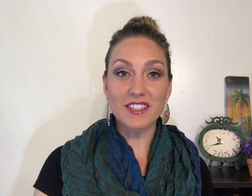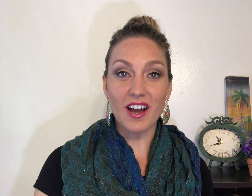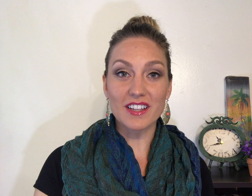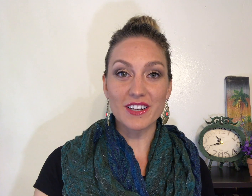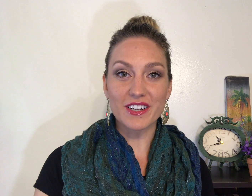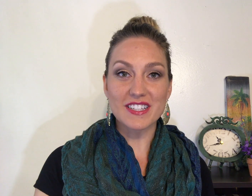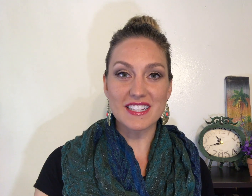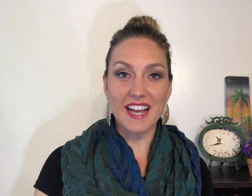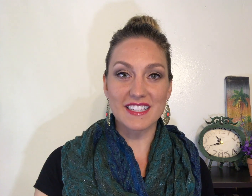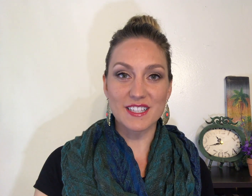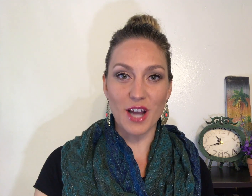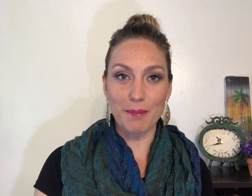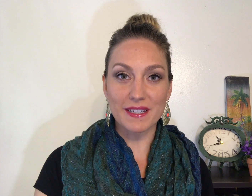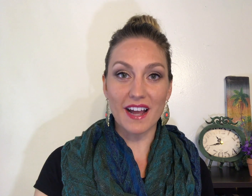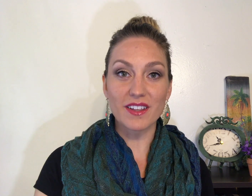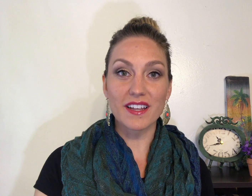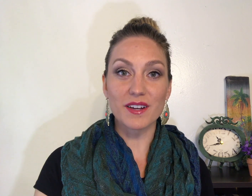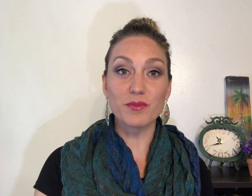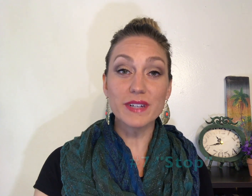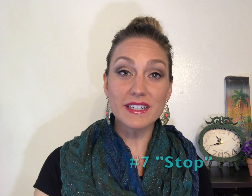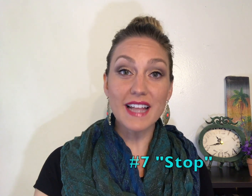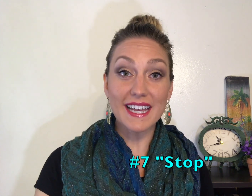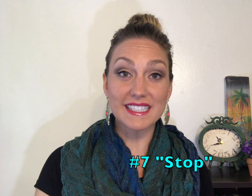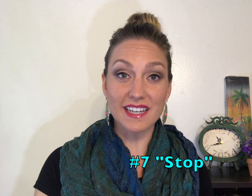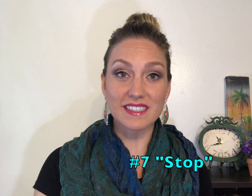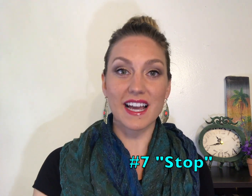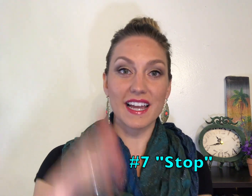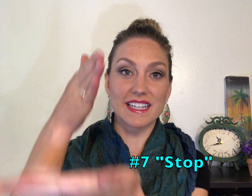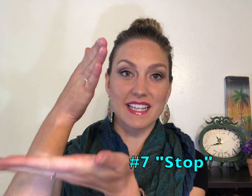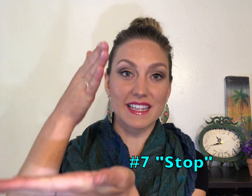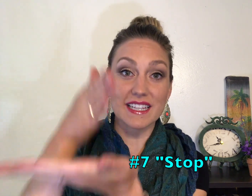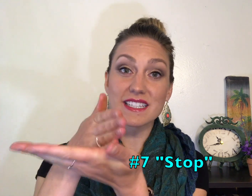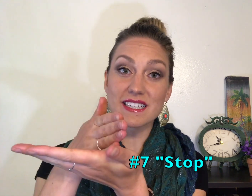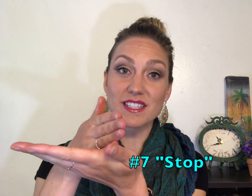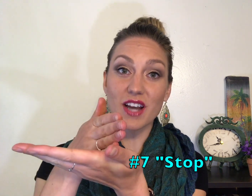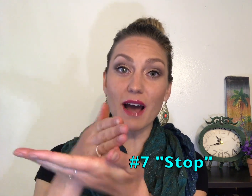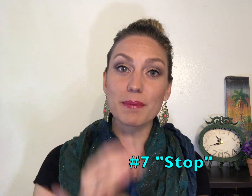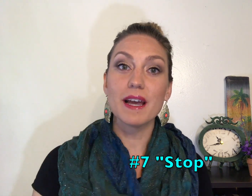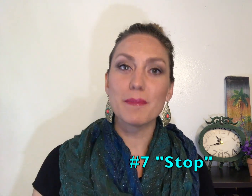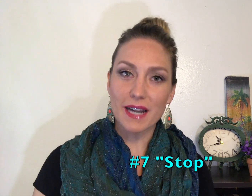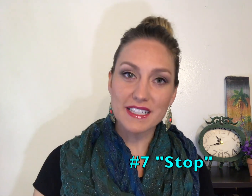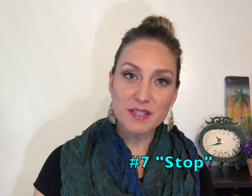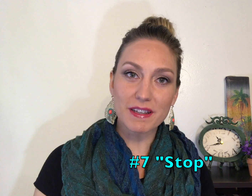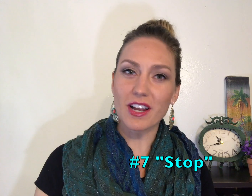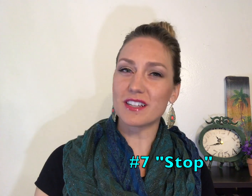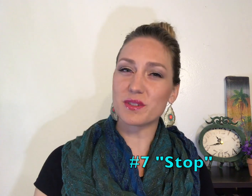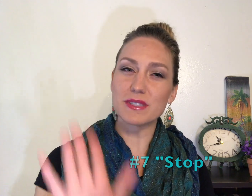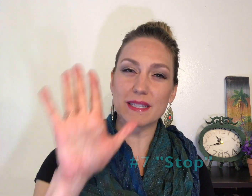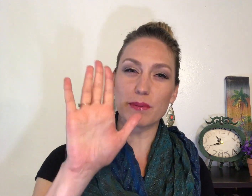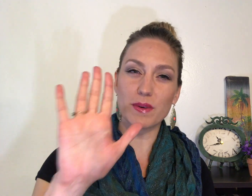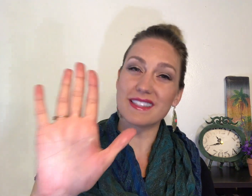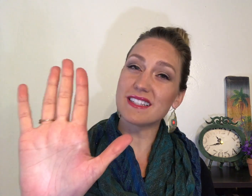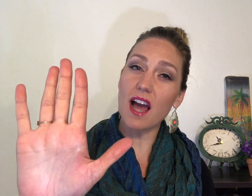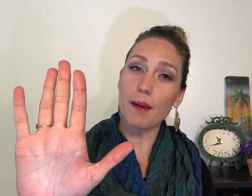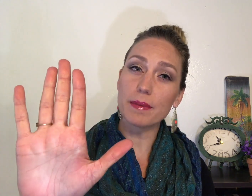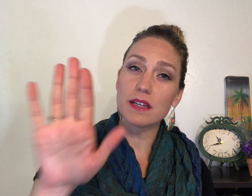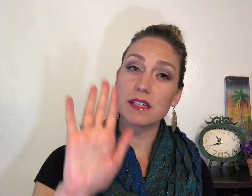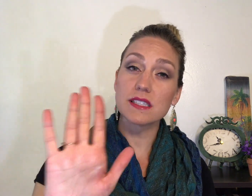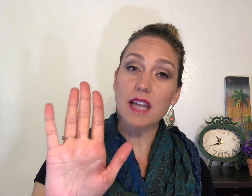toddlers the sign stop now the real ASL sign is like this is stop but I teach my toddlers a real simple one stop stop